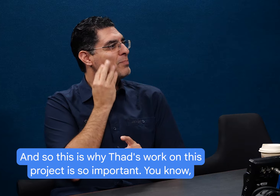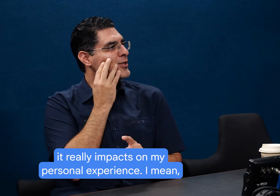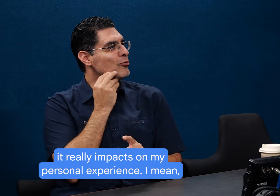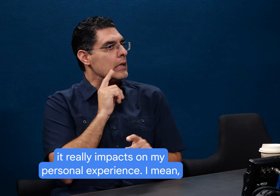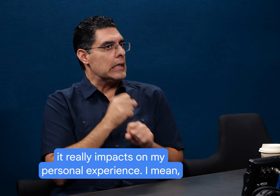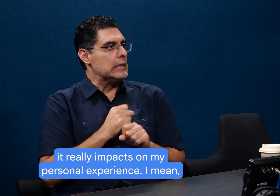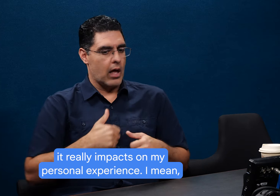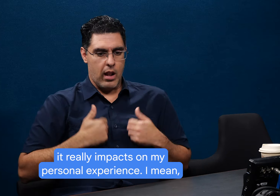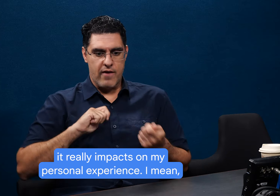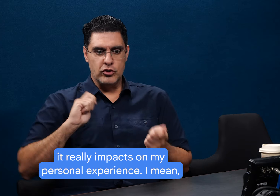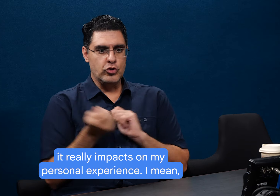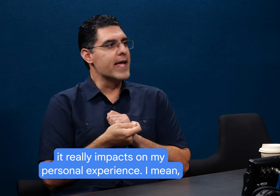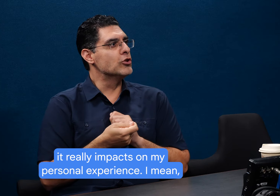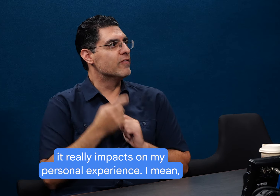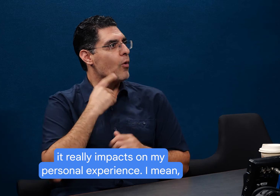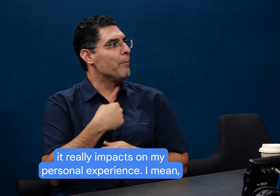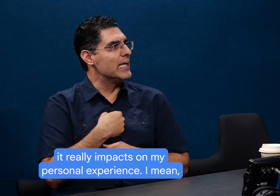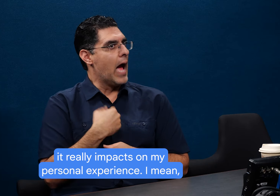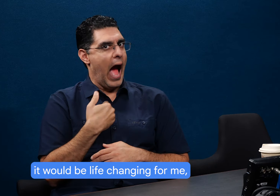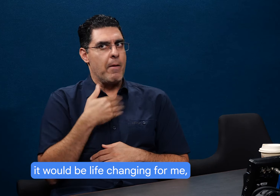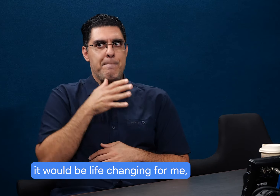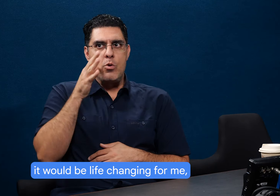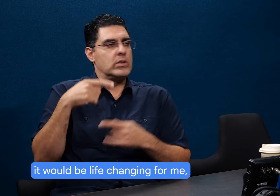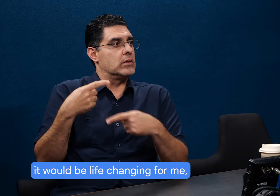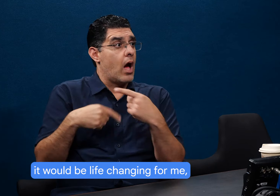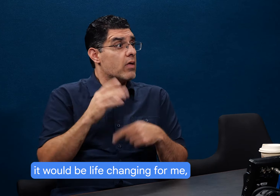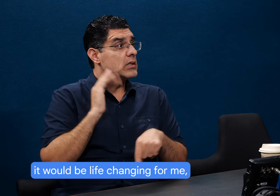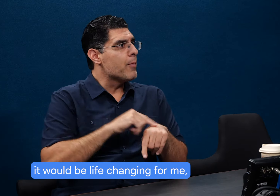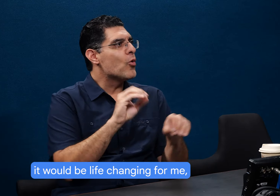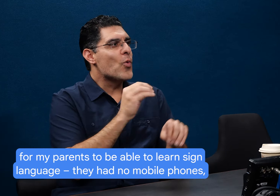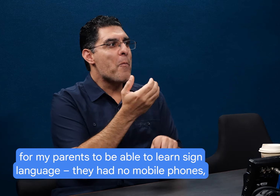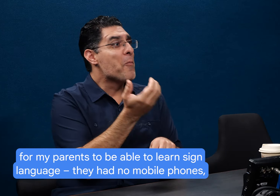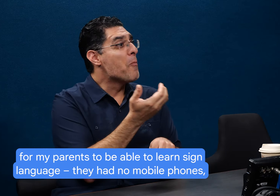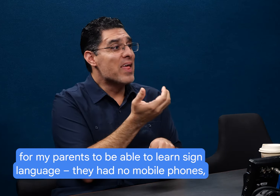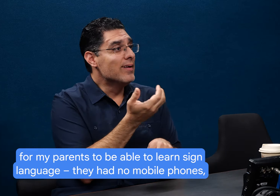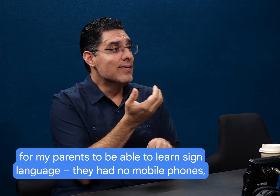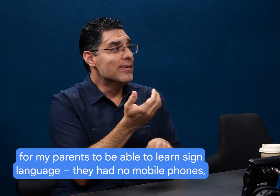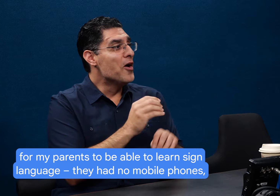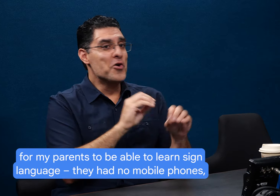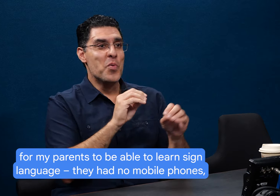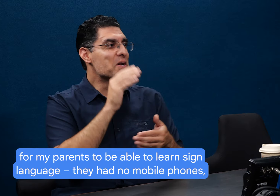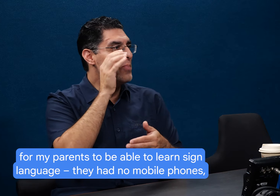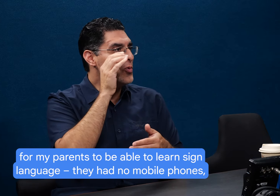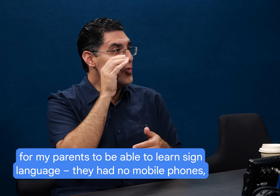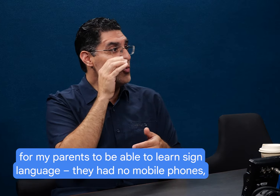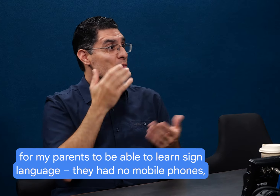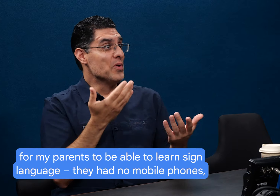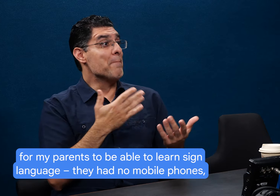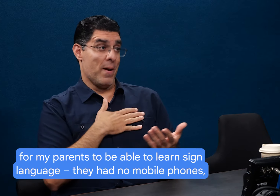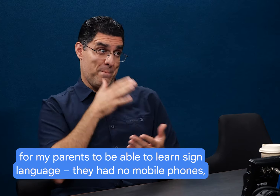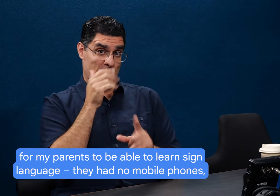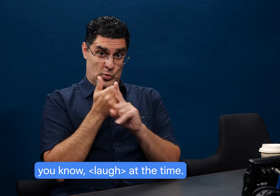it really impacts on my personal experience. I mean, it would be life-changing for me for my parents to be able to learn sign language.